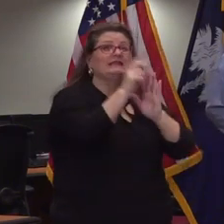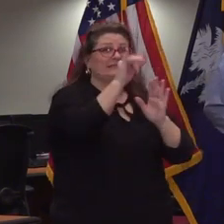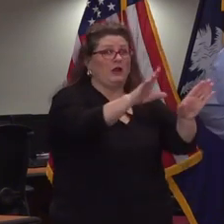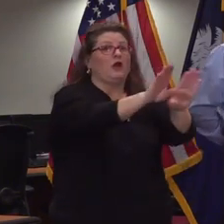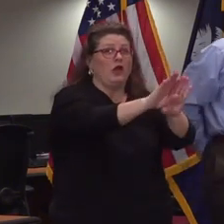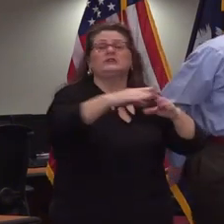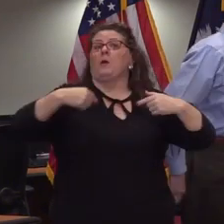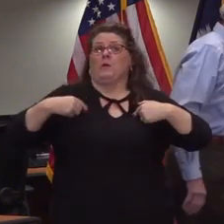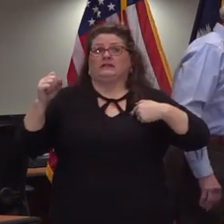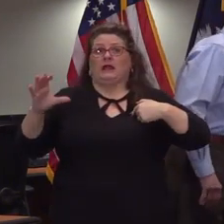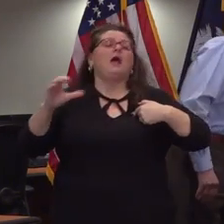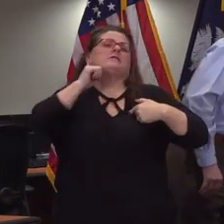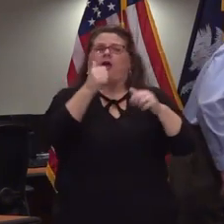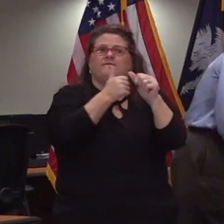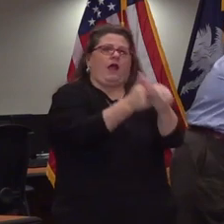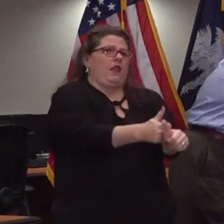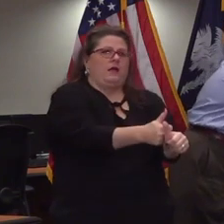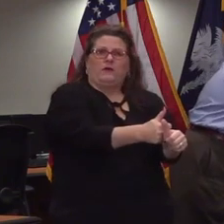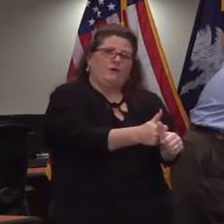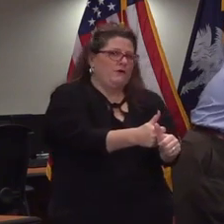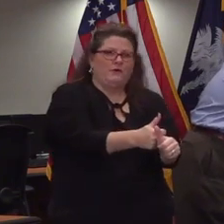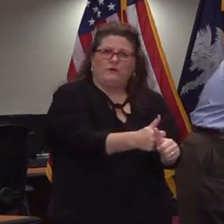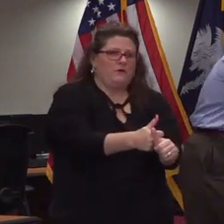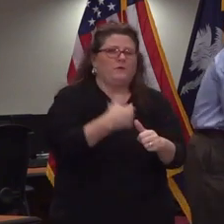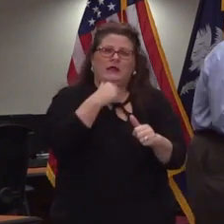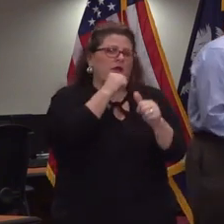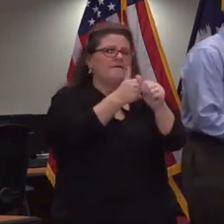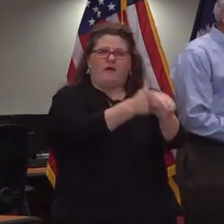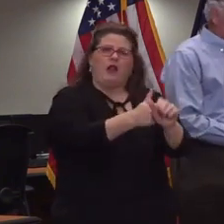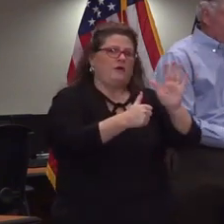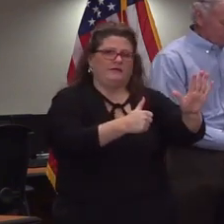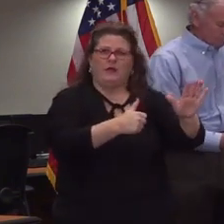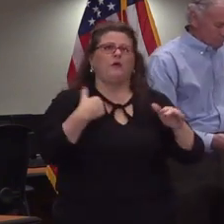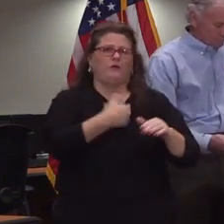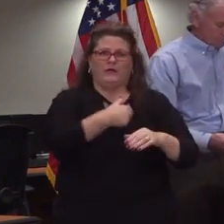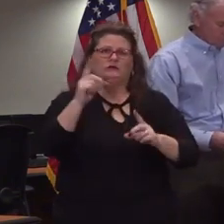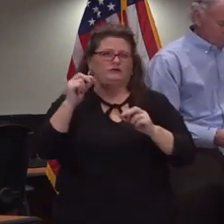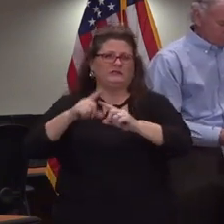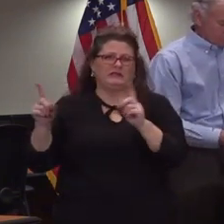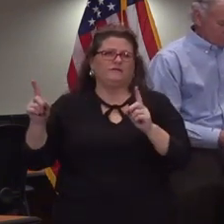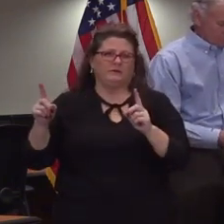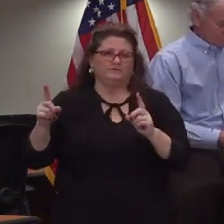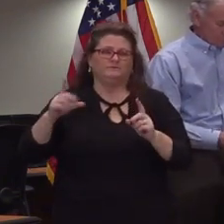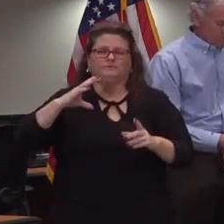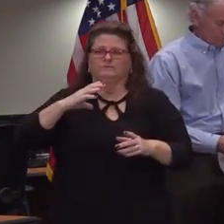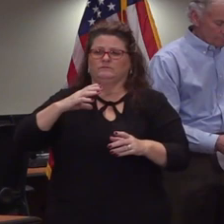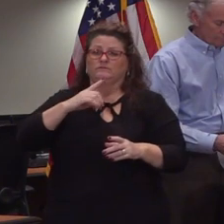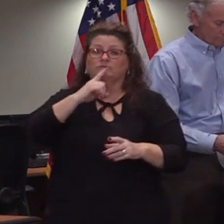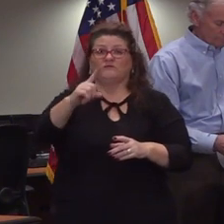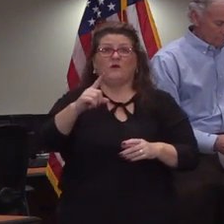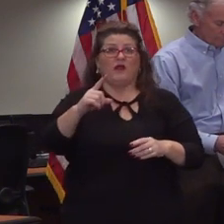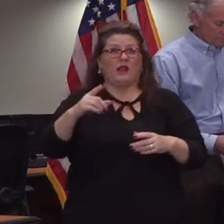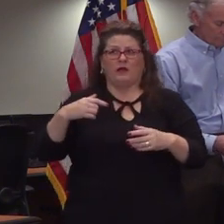a good idea in south carolina so i really i want to say too i i appreciate uh how well our school districts we have really